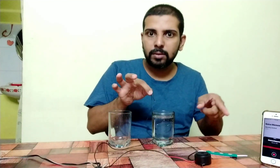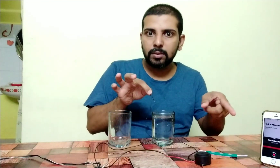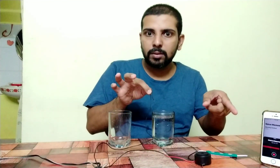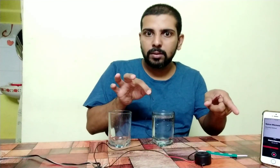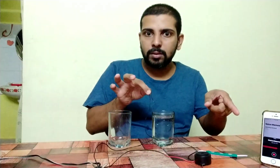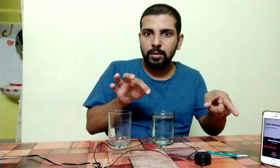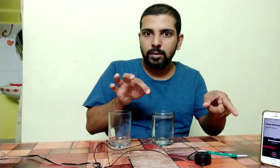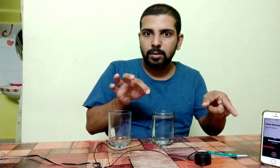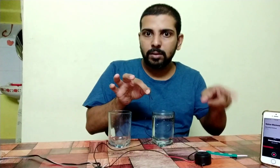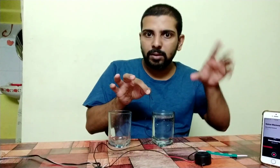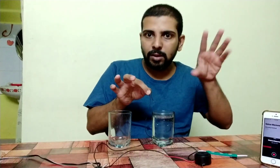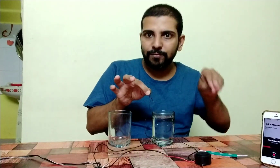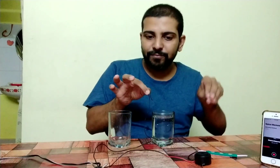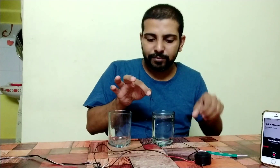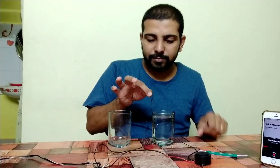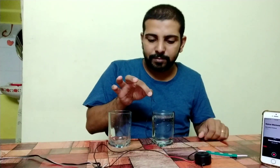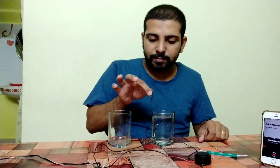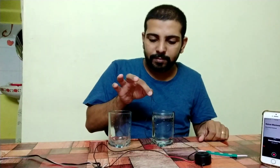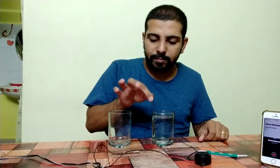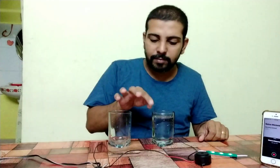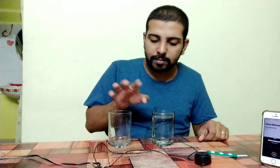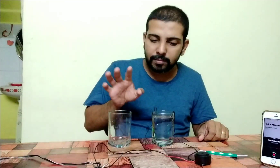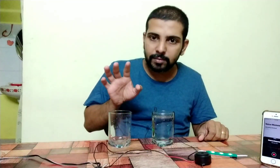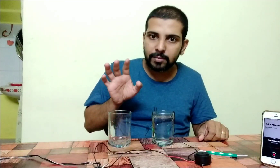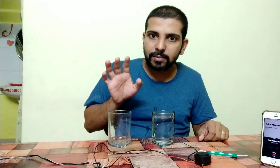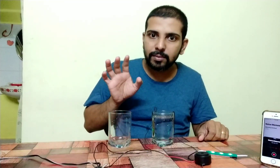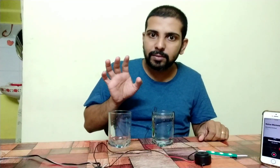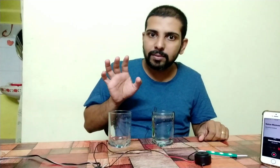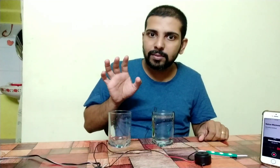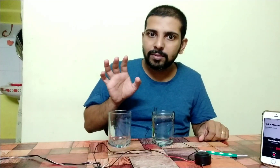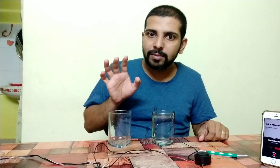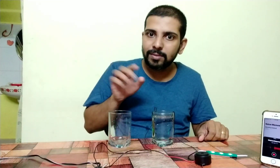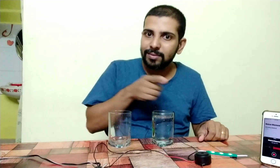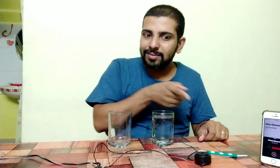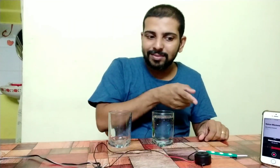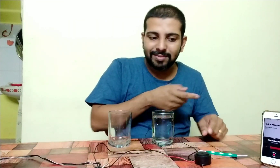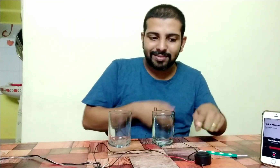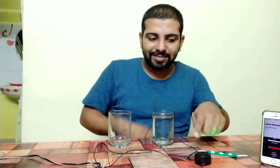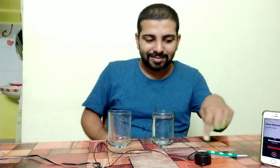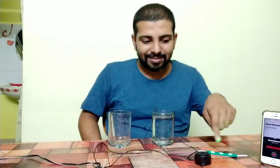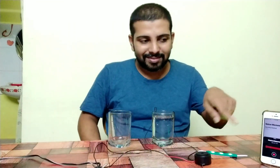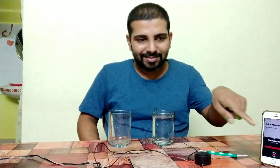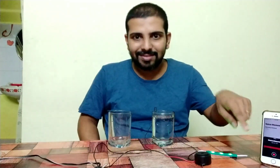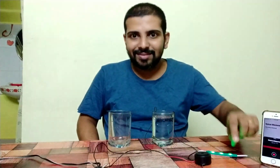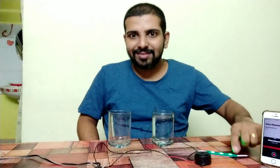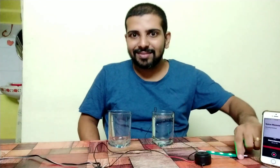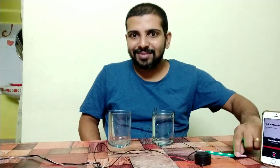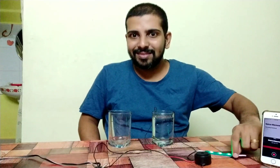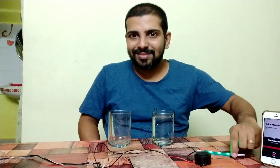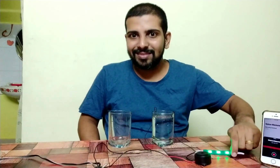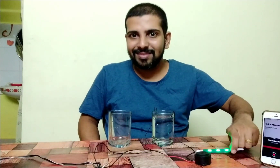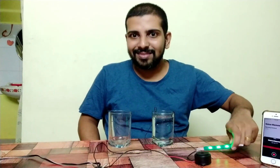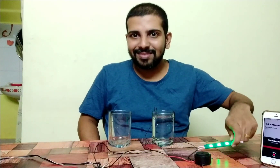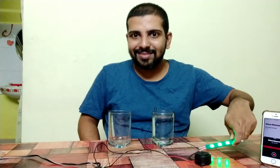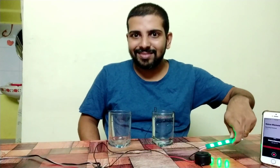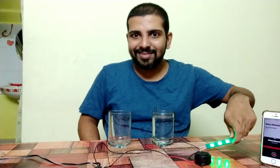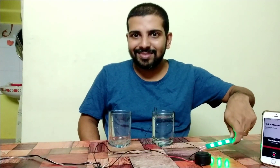Until you get lost, you'll never be found And you can't stop again until you break down